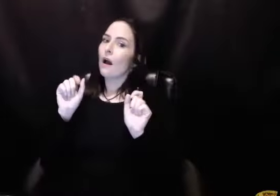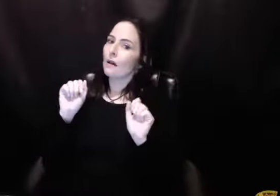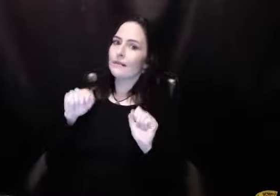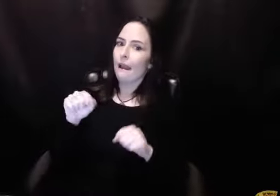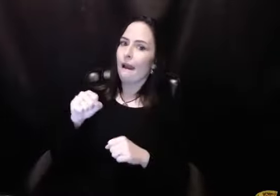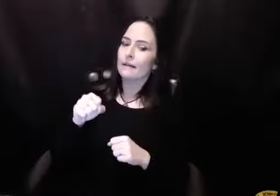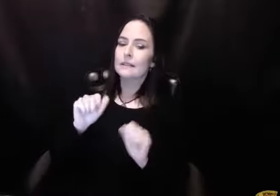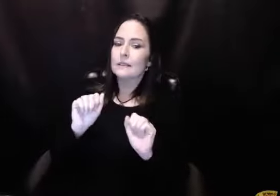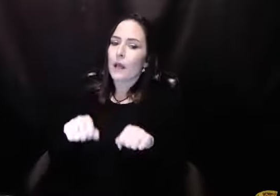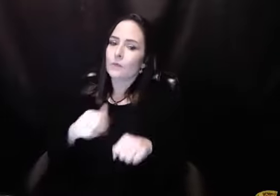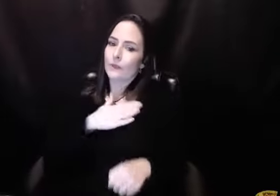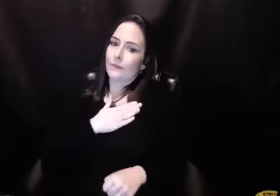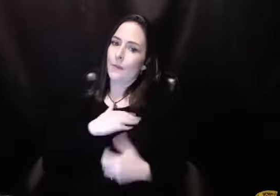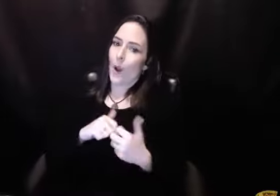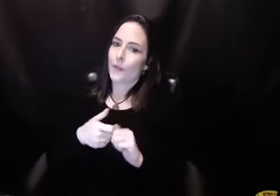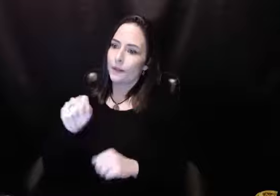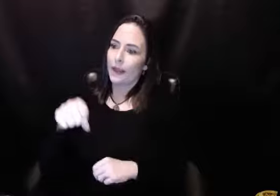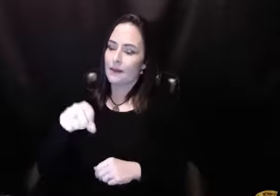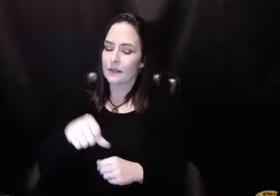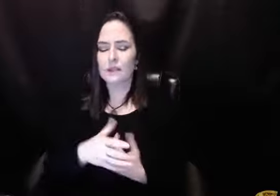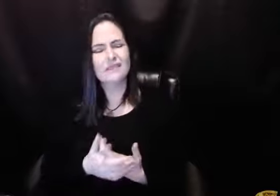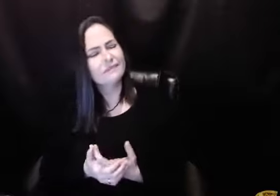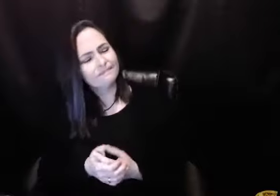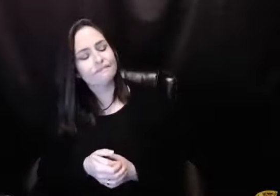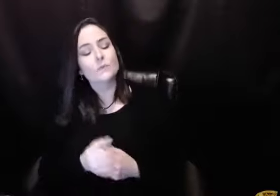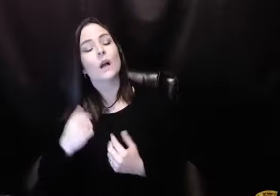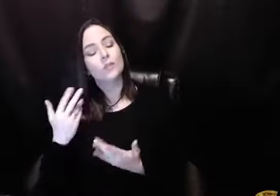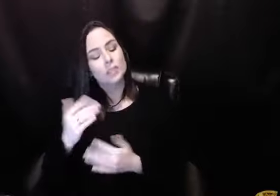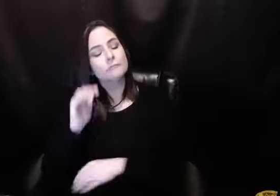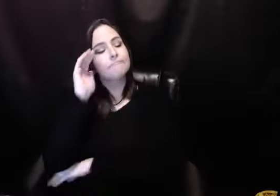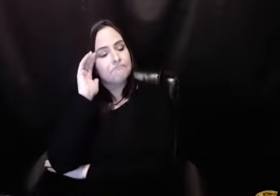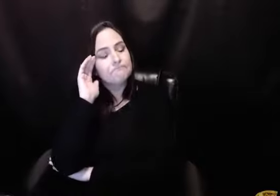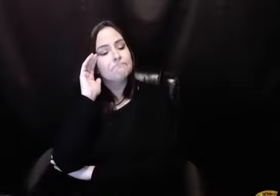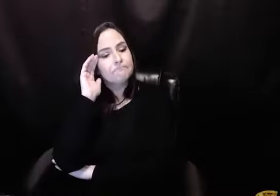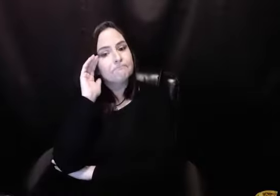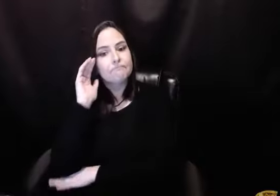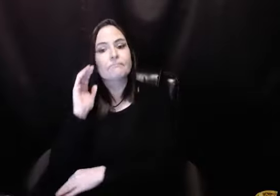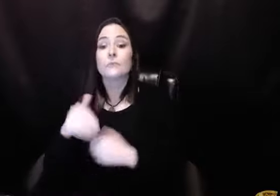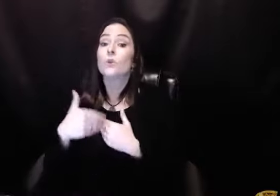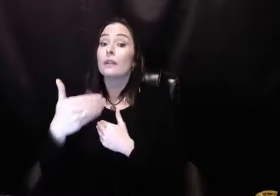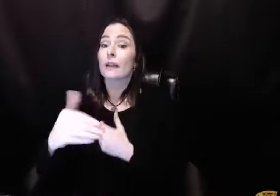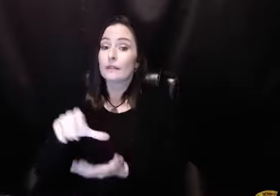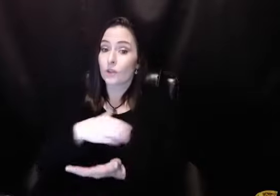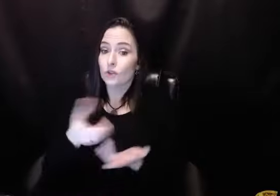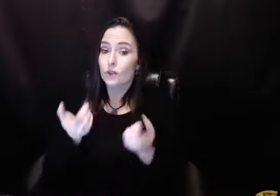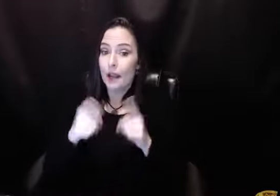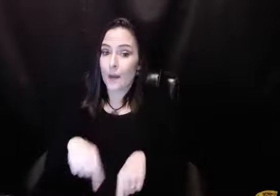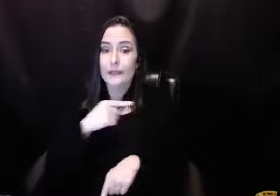that is not your problem. And he said, oh, but it could be. And so anyway, I